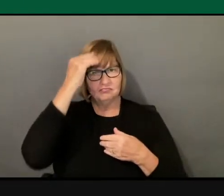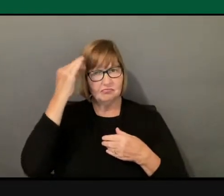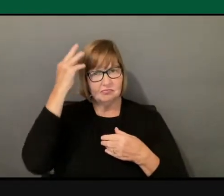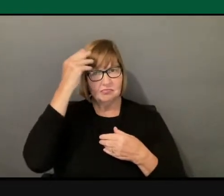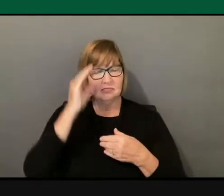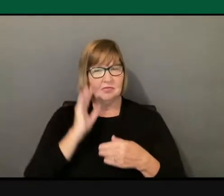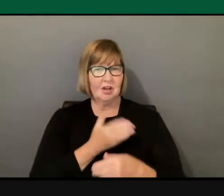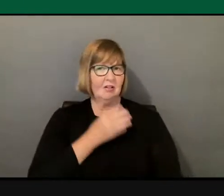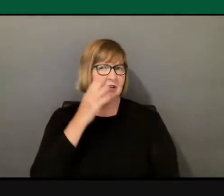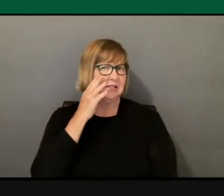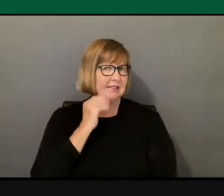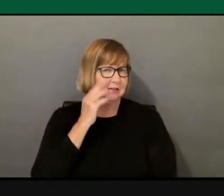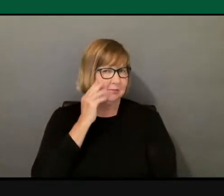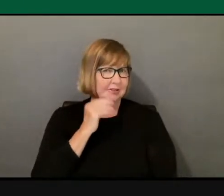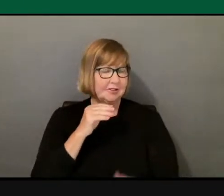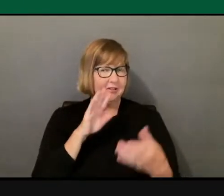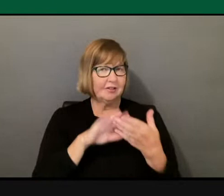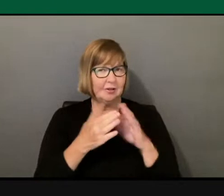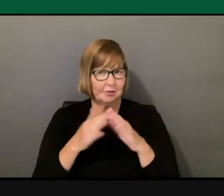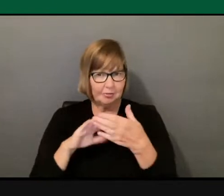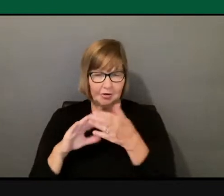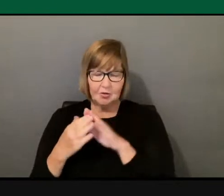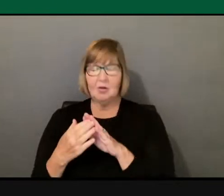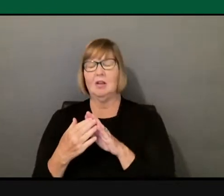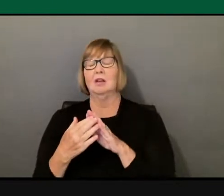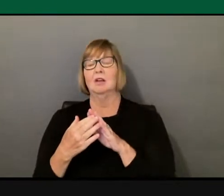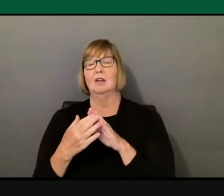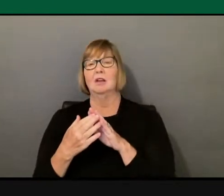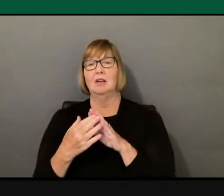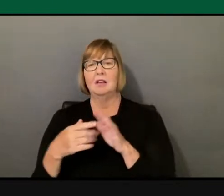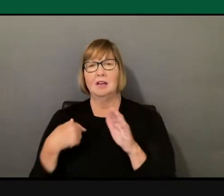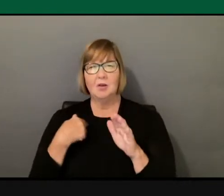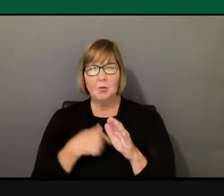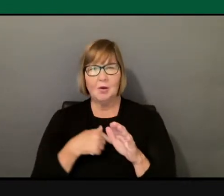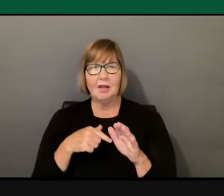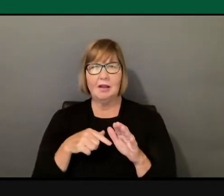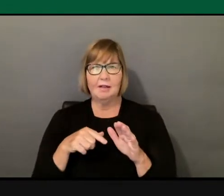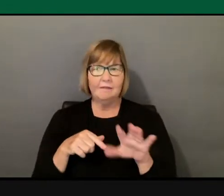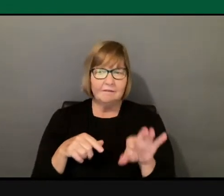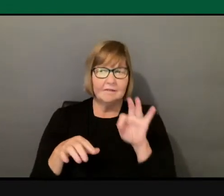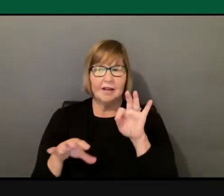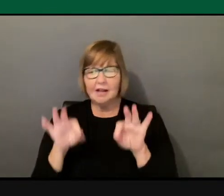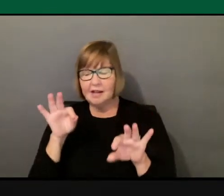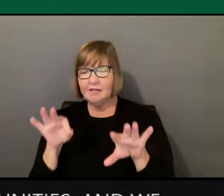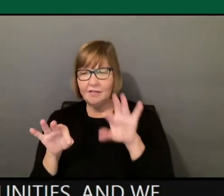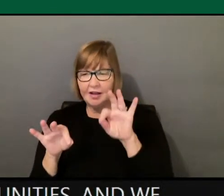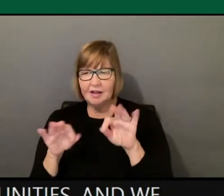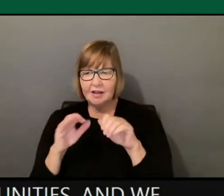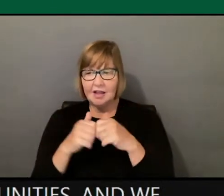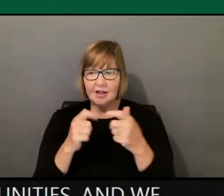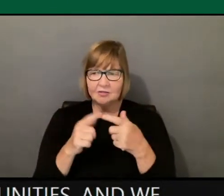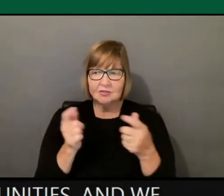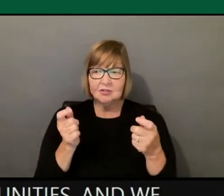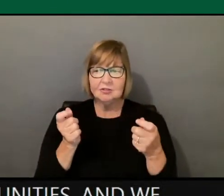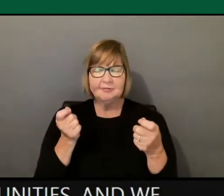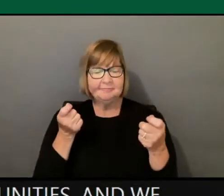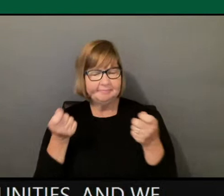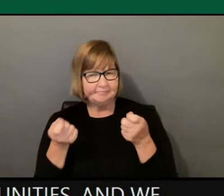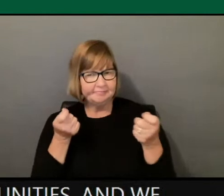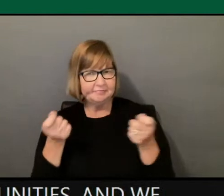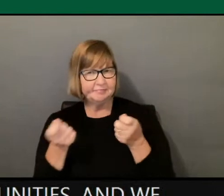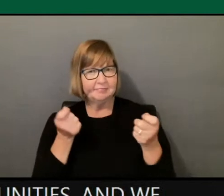in our communities. And we can find ways of navigating by understanding how historic